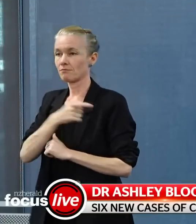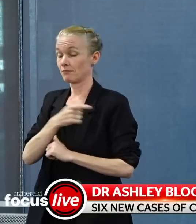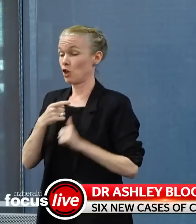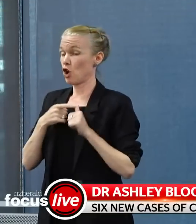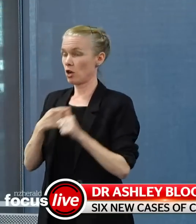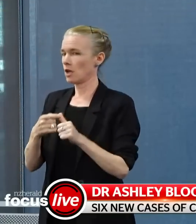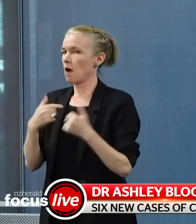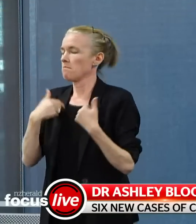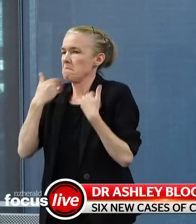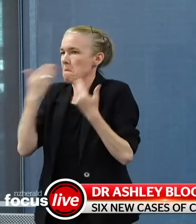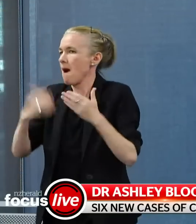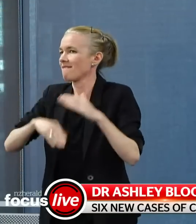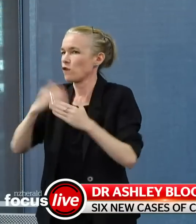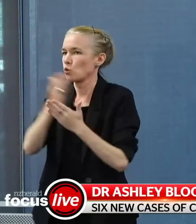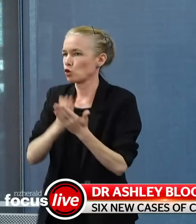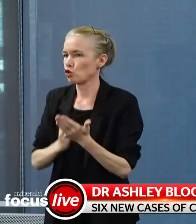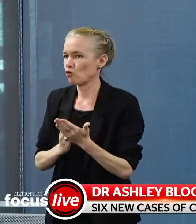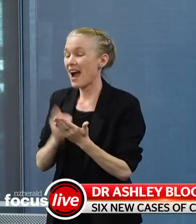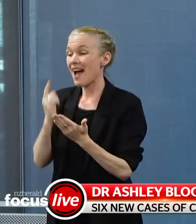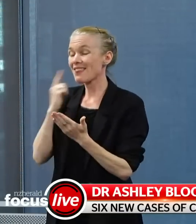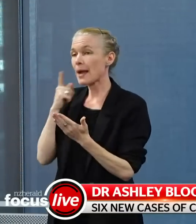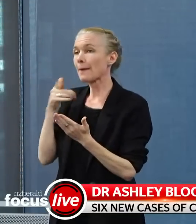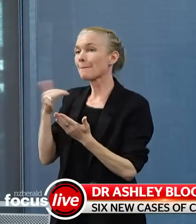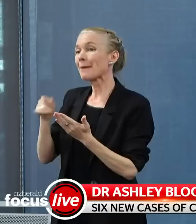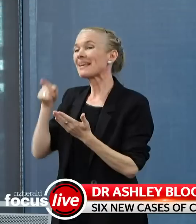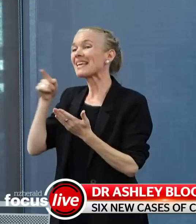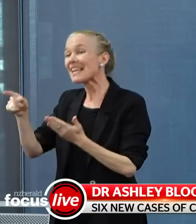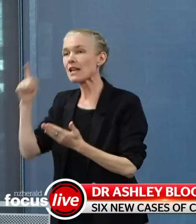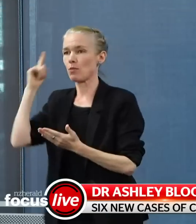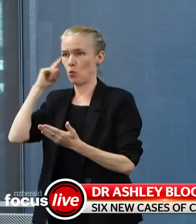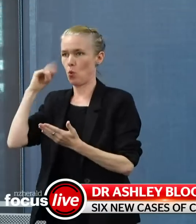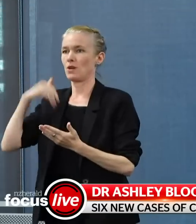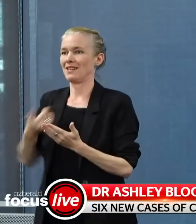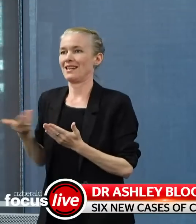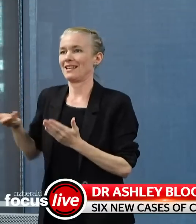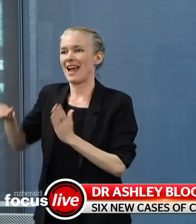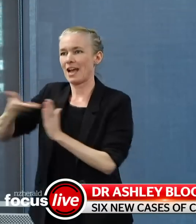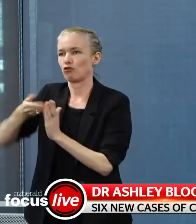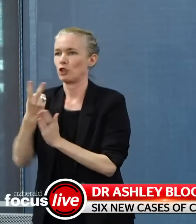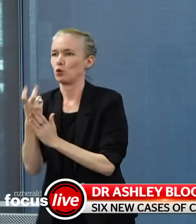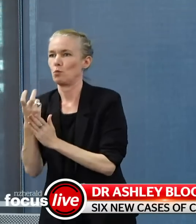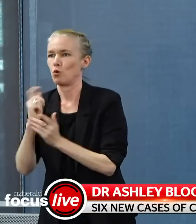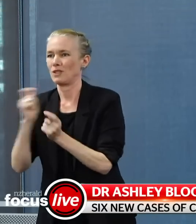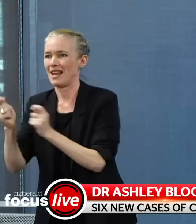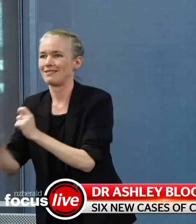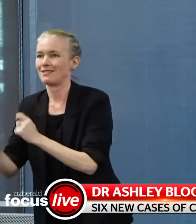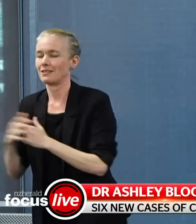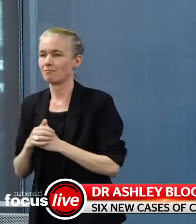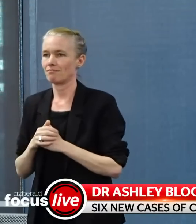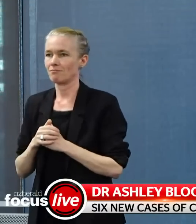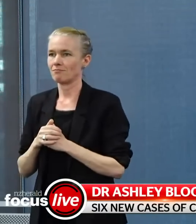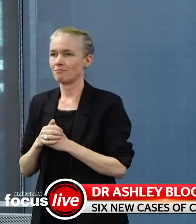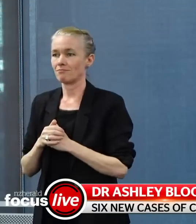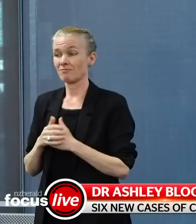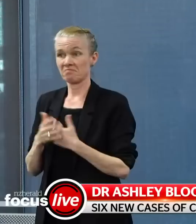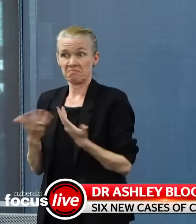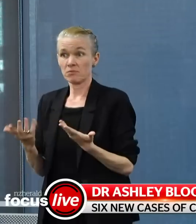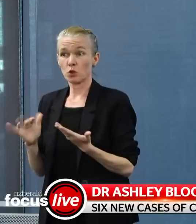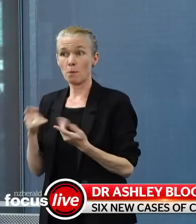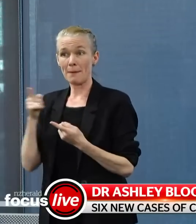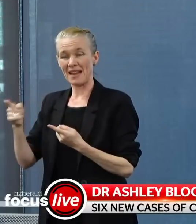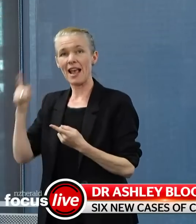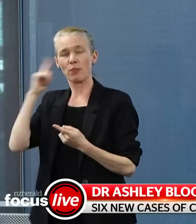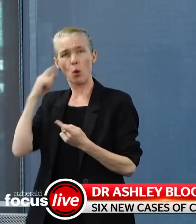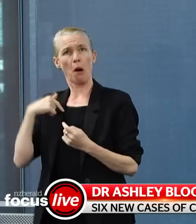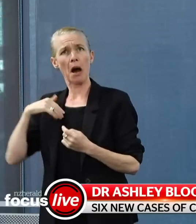not symptomatic throughout either his stay, and he didn't have any symptoms and was tested. It may be that he just understood that he needed to have a